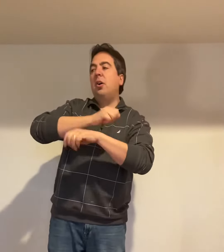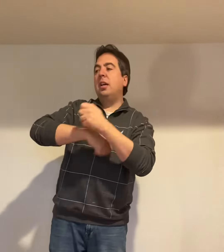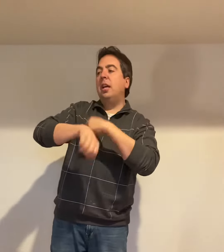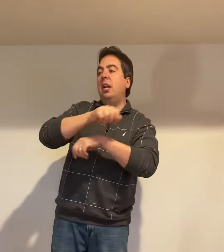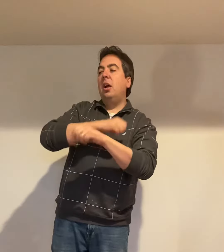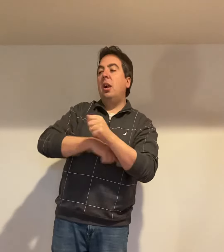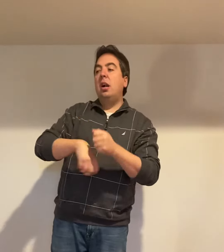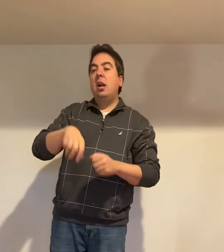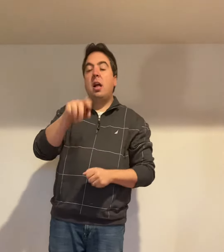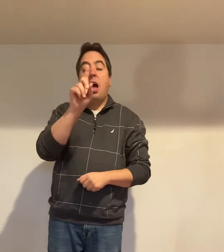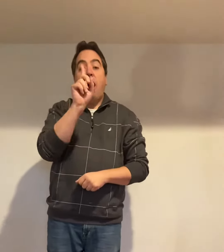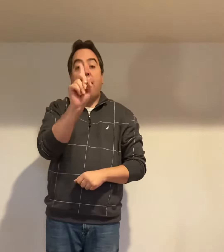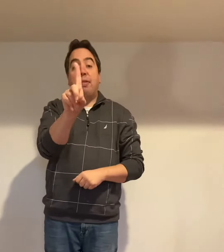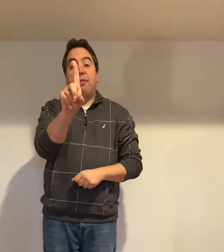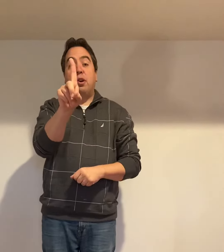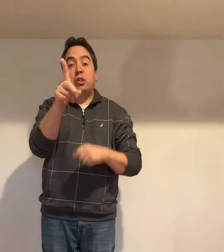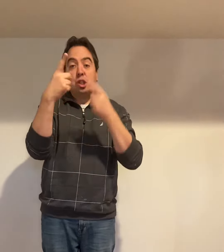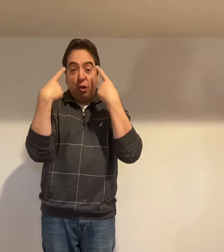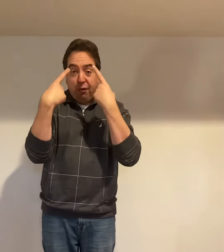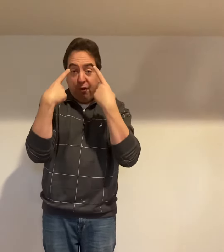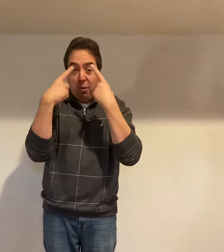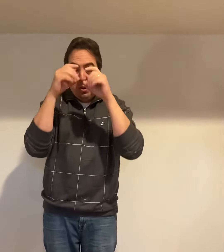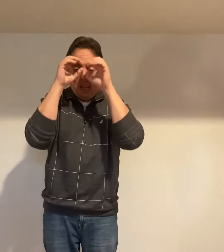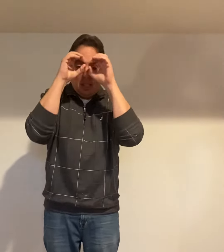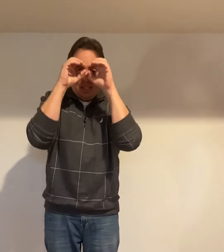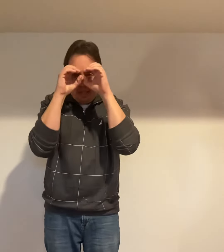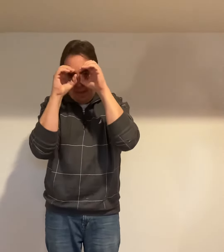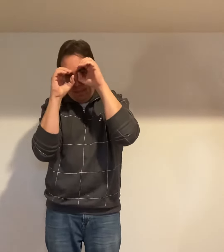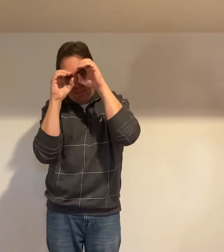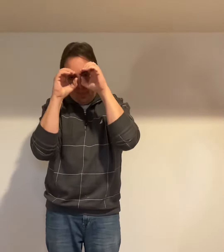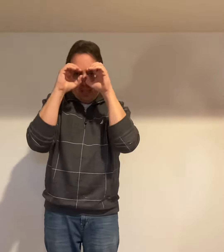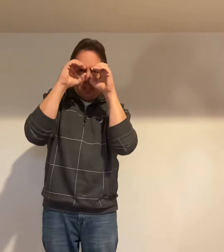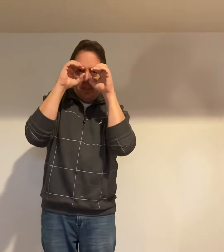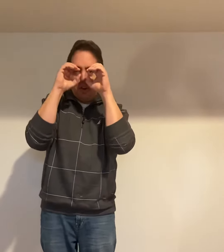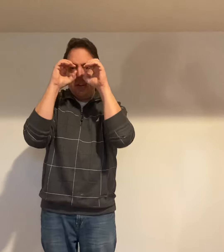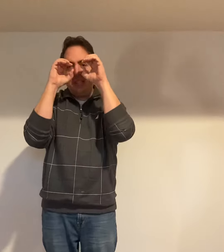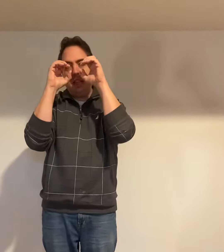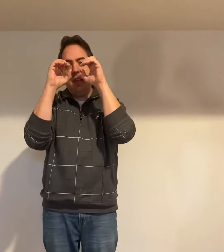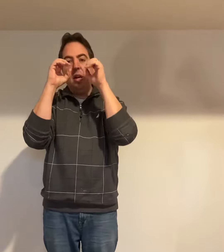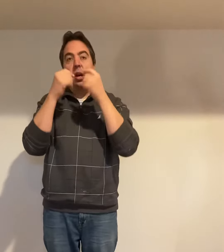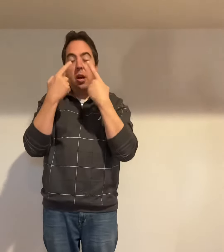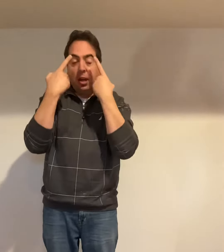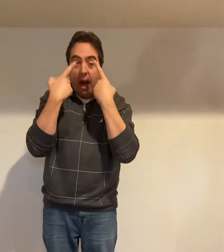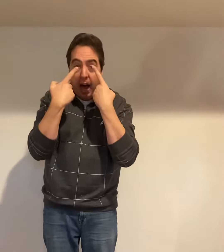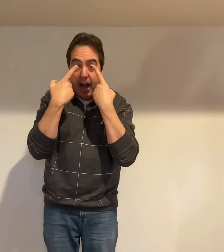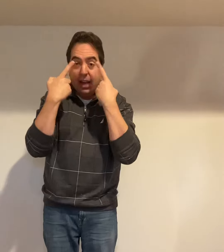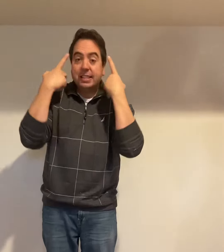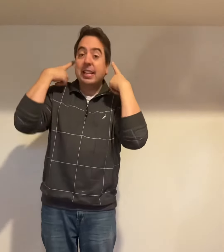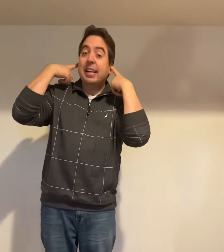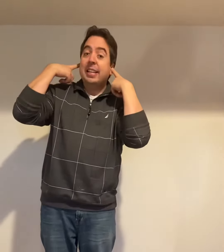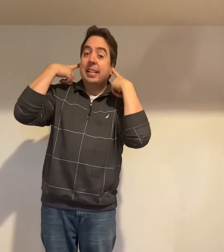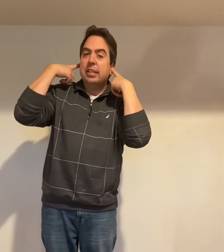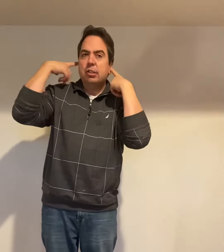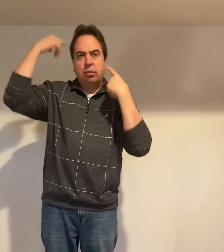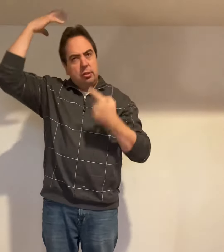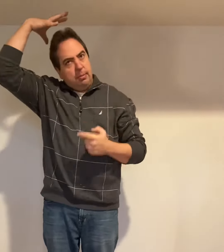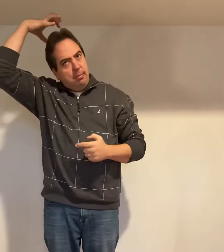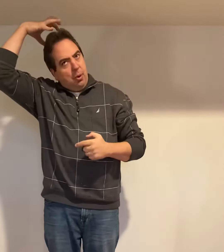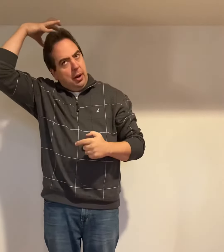converted. First you focus. Get your attention. You blinded, ears, and brain.